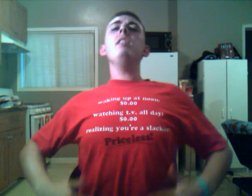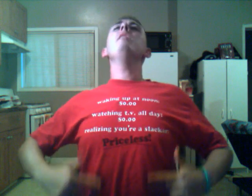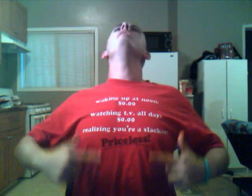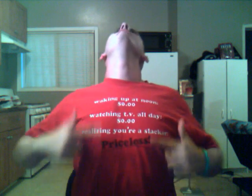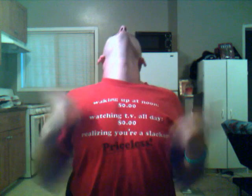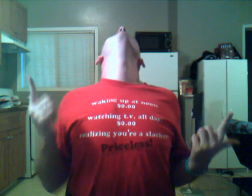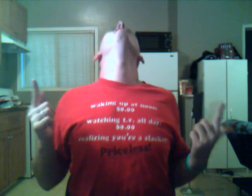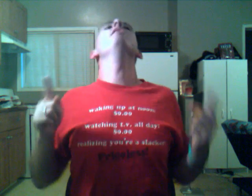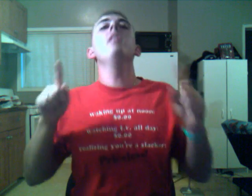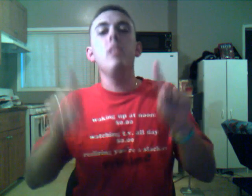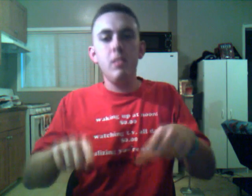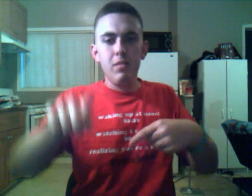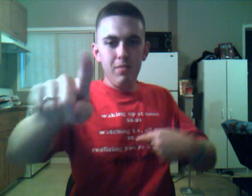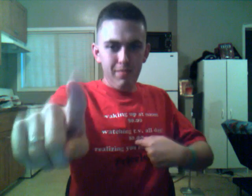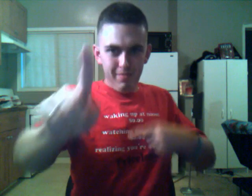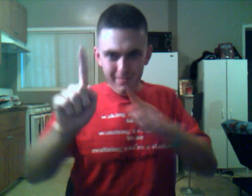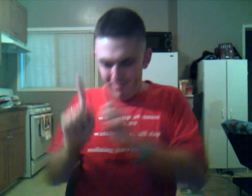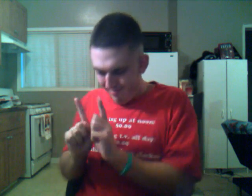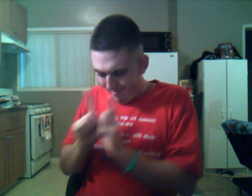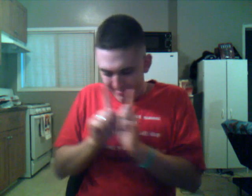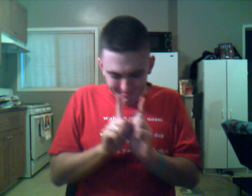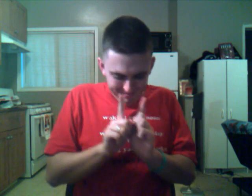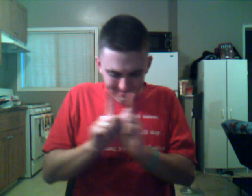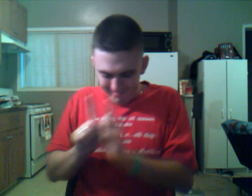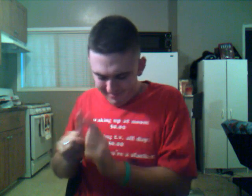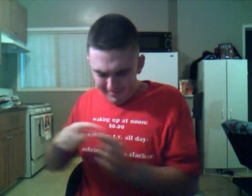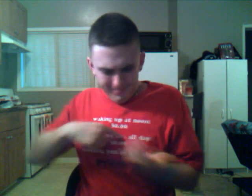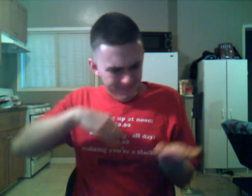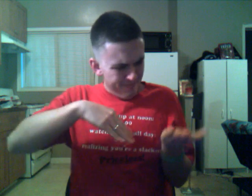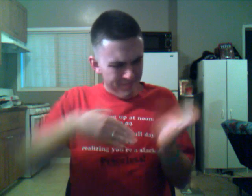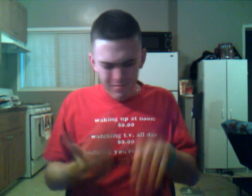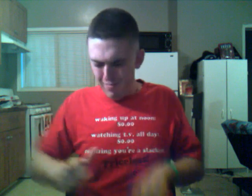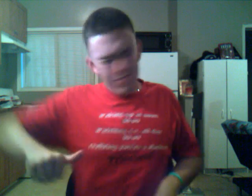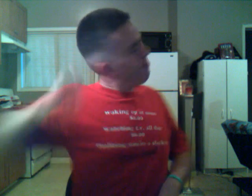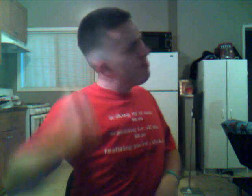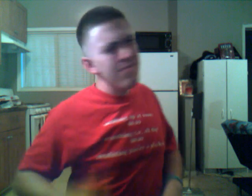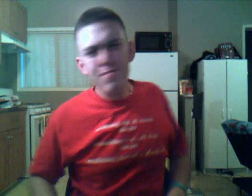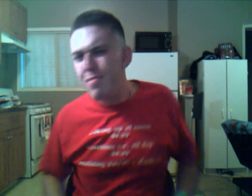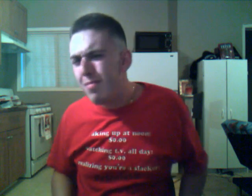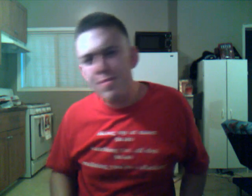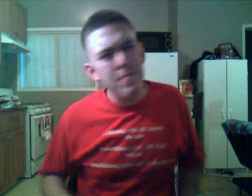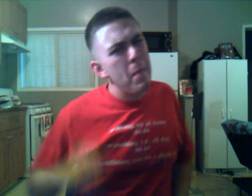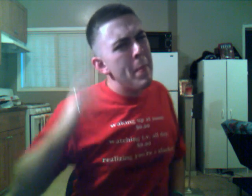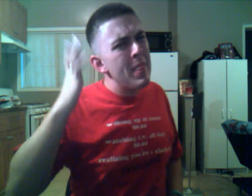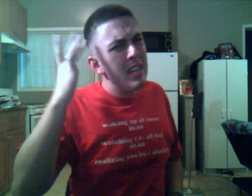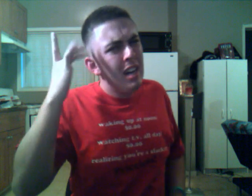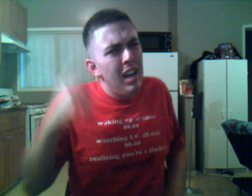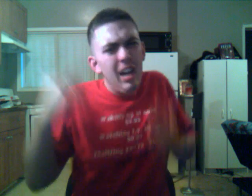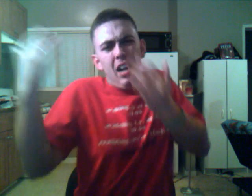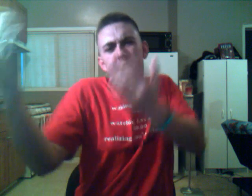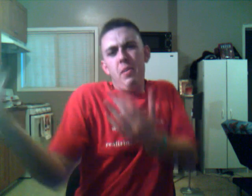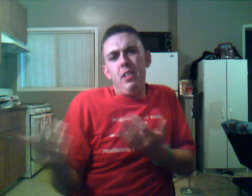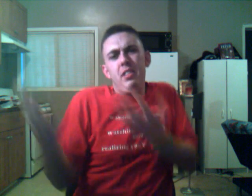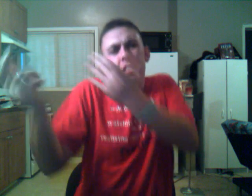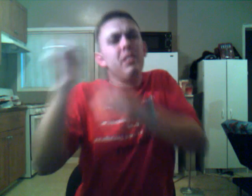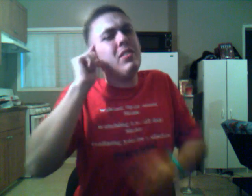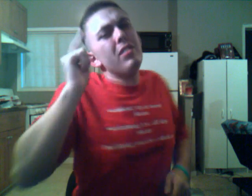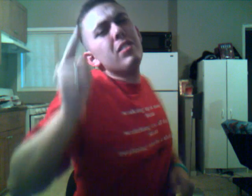alive when you're beside me I will not die, I'll wait here for